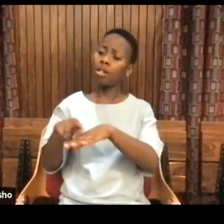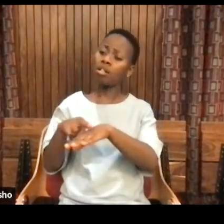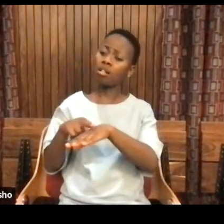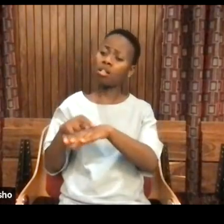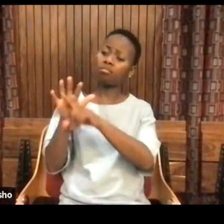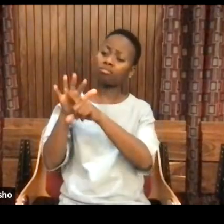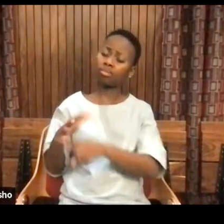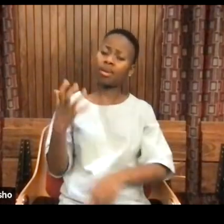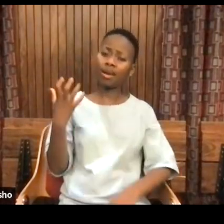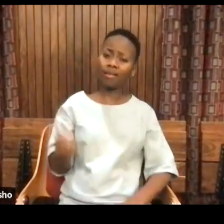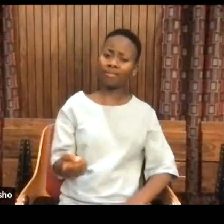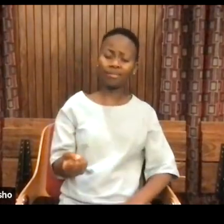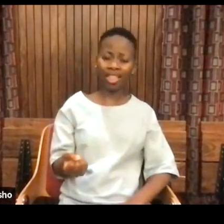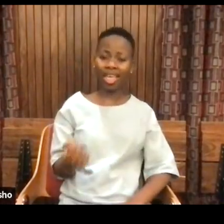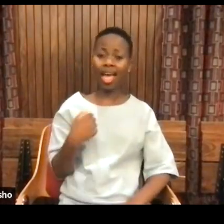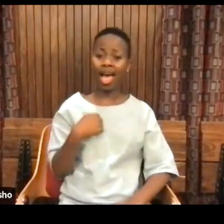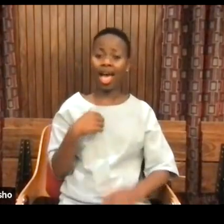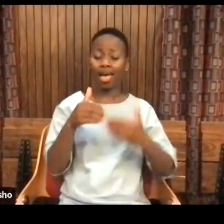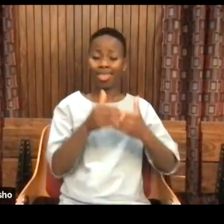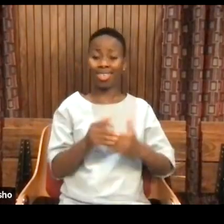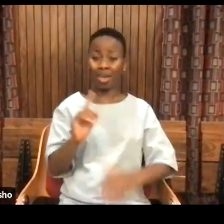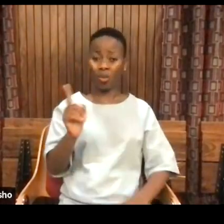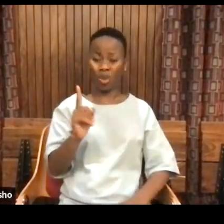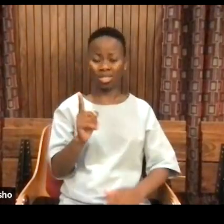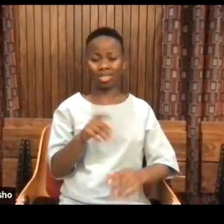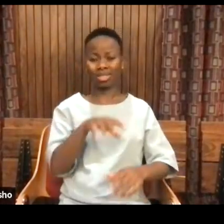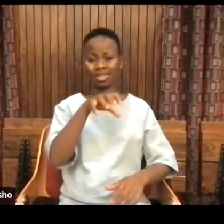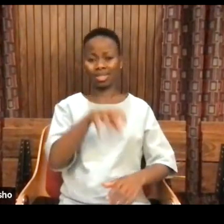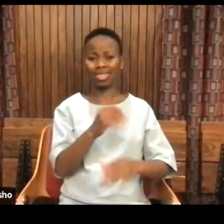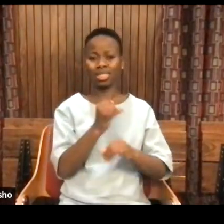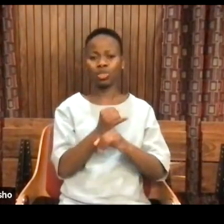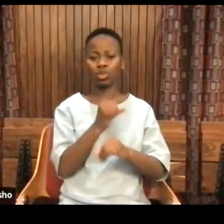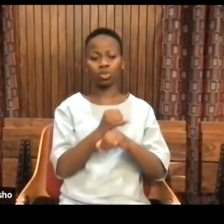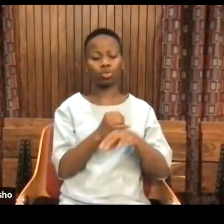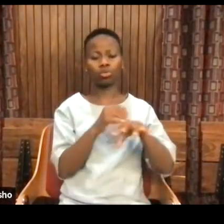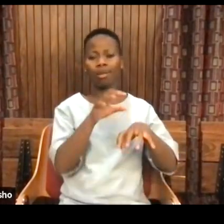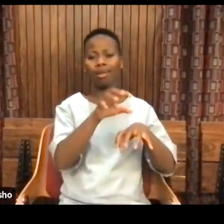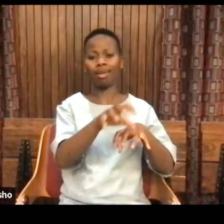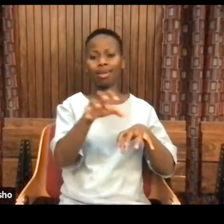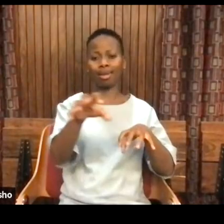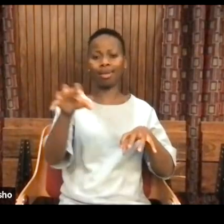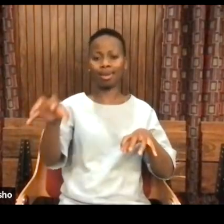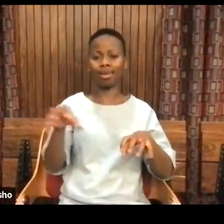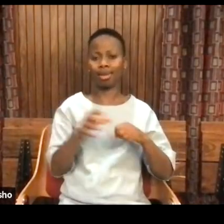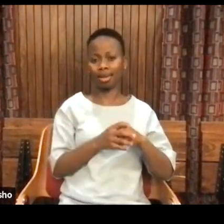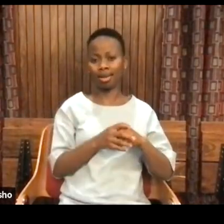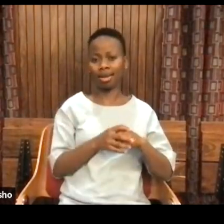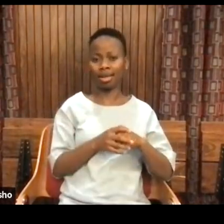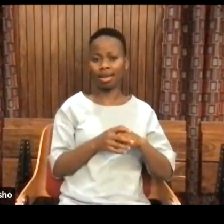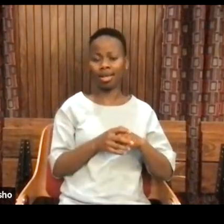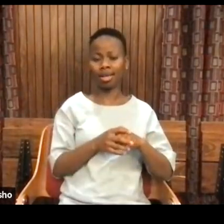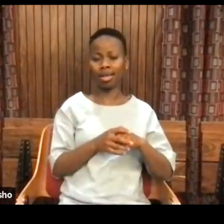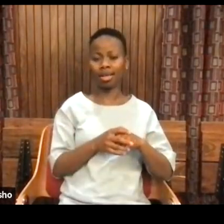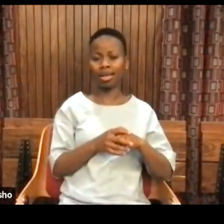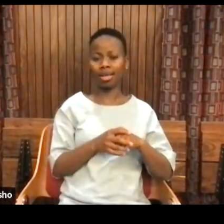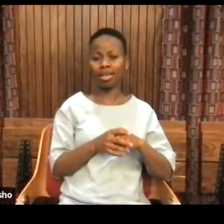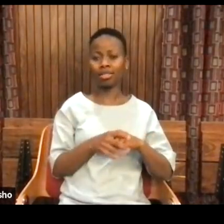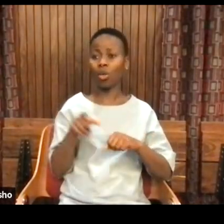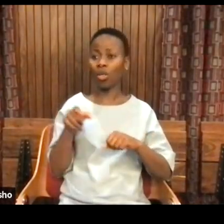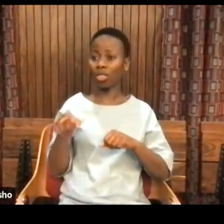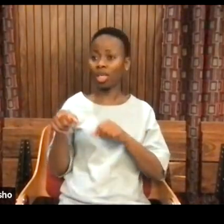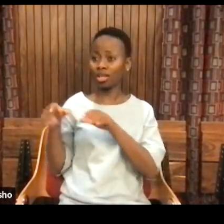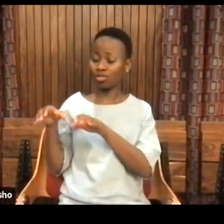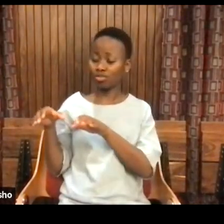how we organize our institutions, which I see as part of the cause of what this group is planning to do.